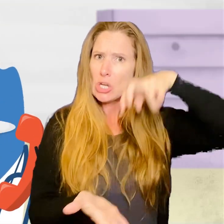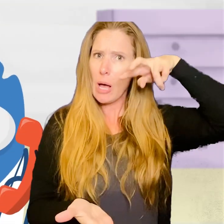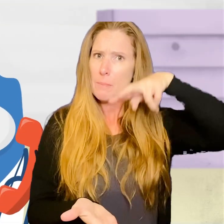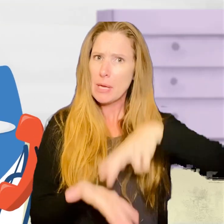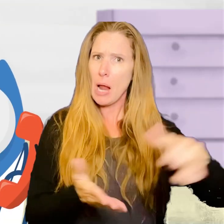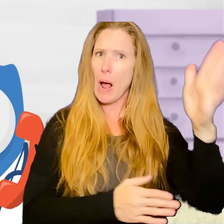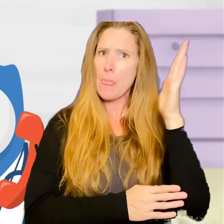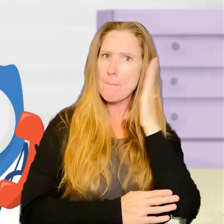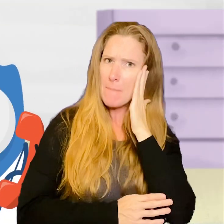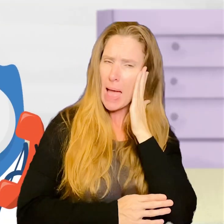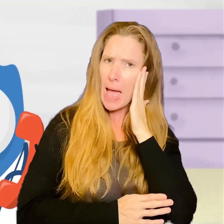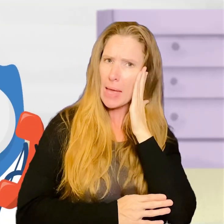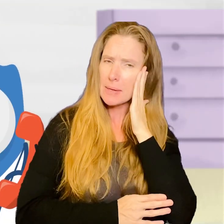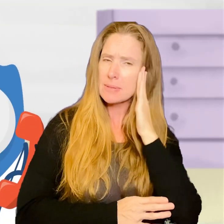jumping on the bed